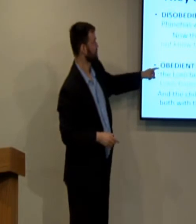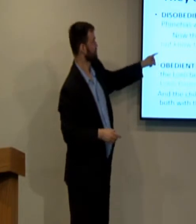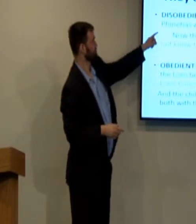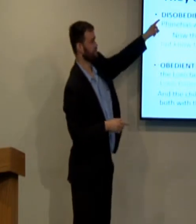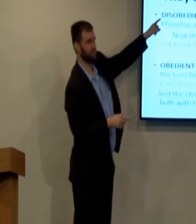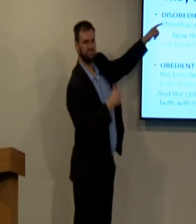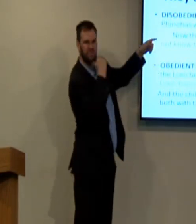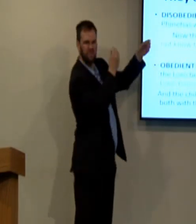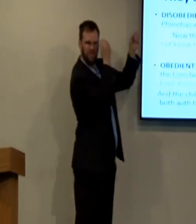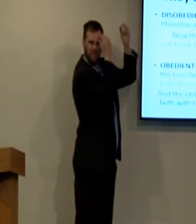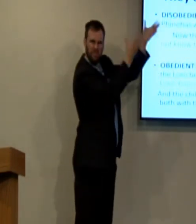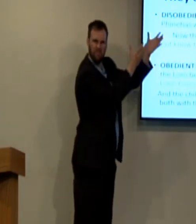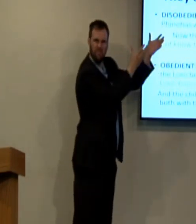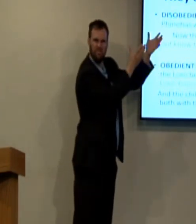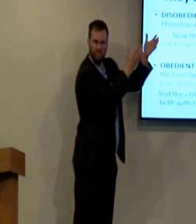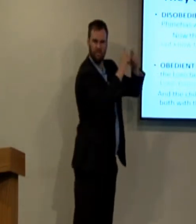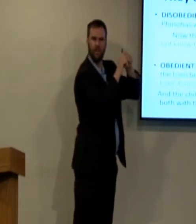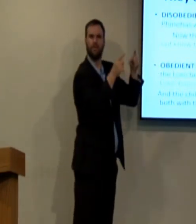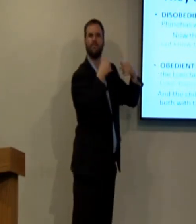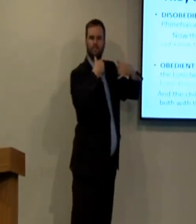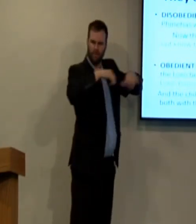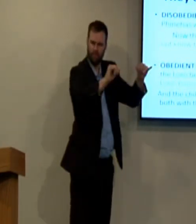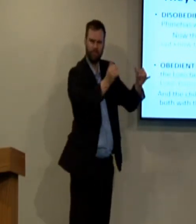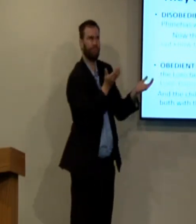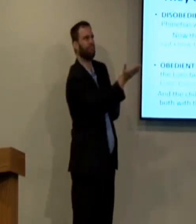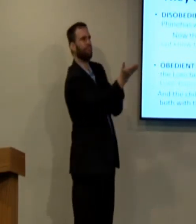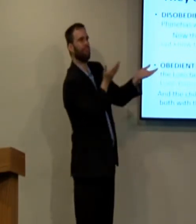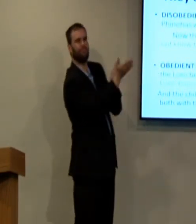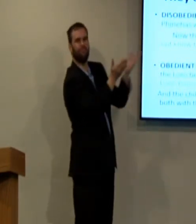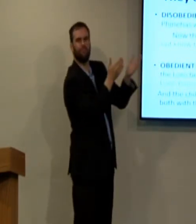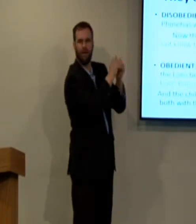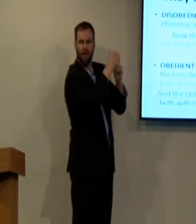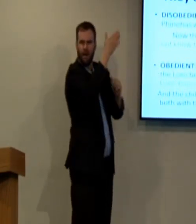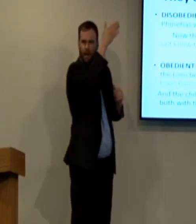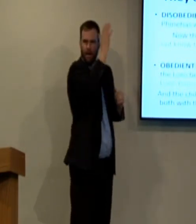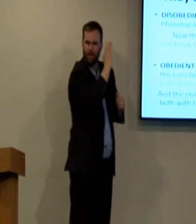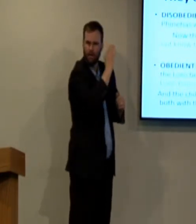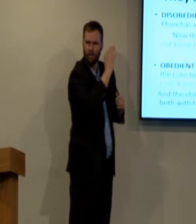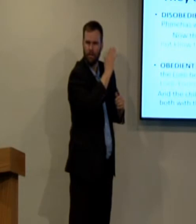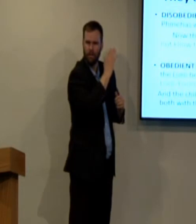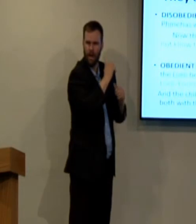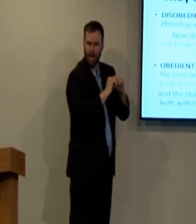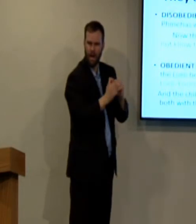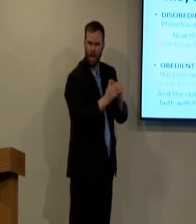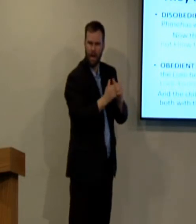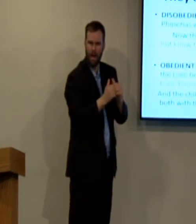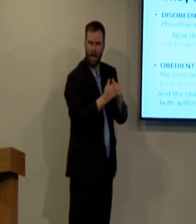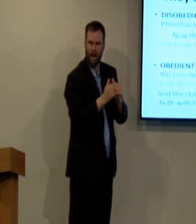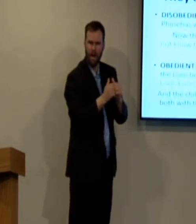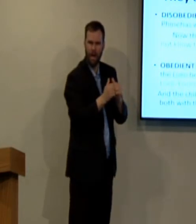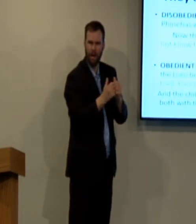But Eli was a servant of the tabernacle. They were serving God, but they did not know Him.